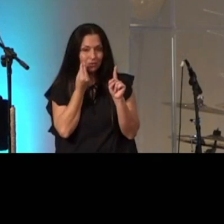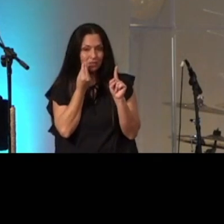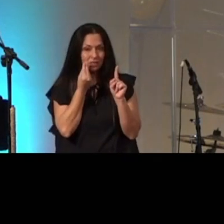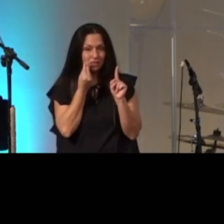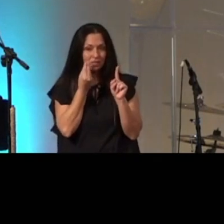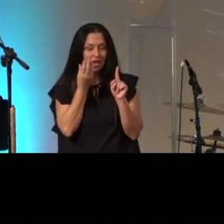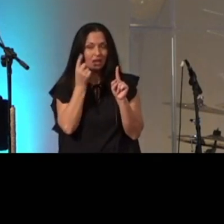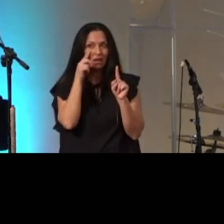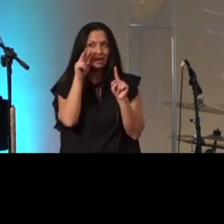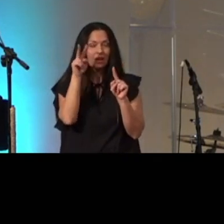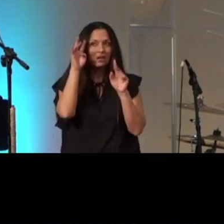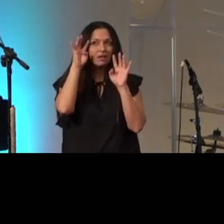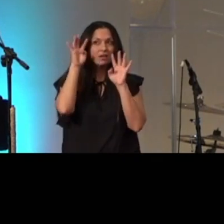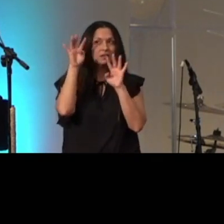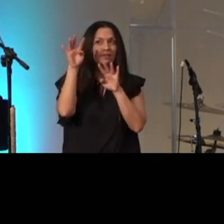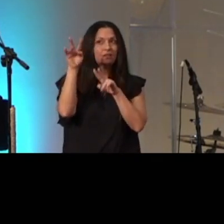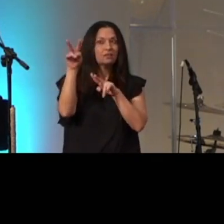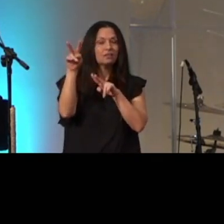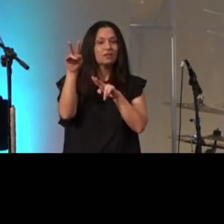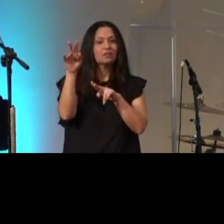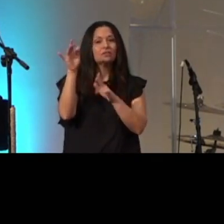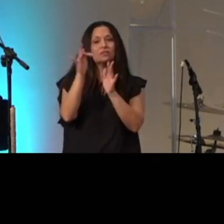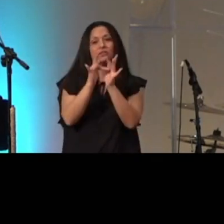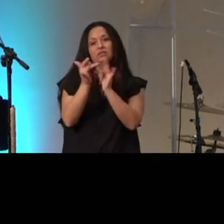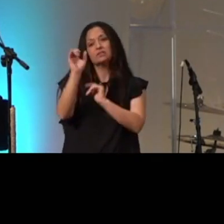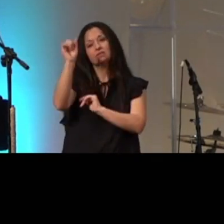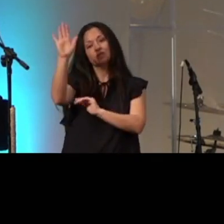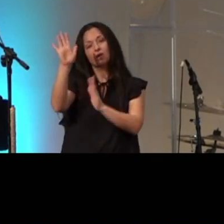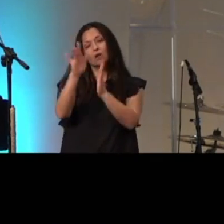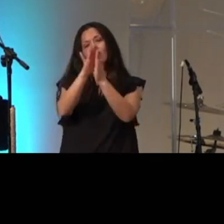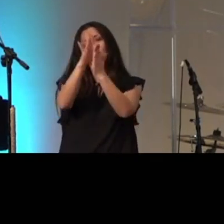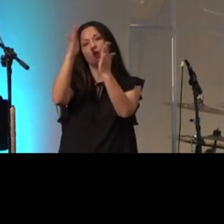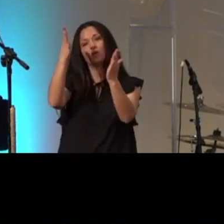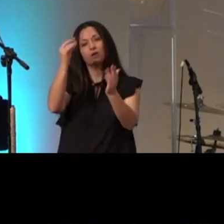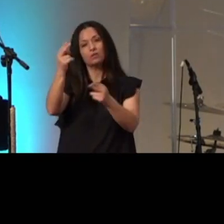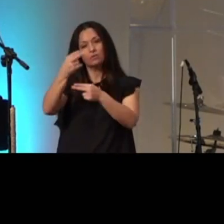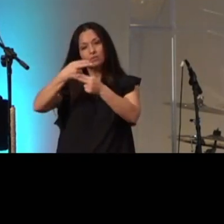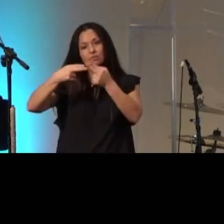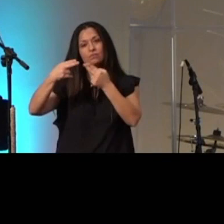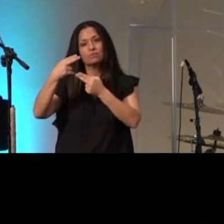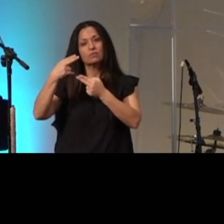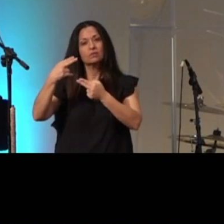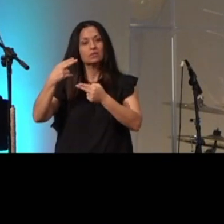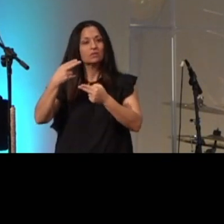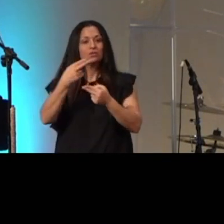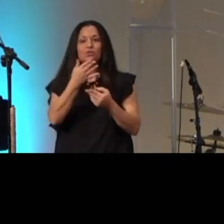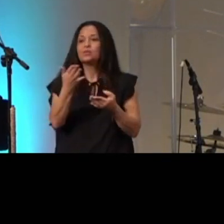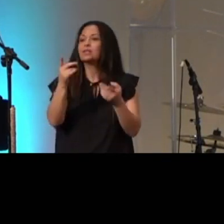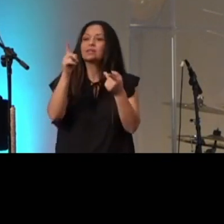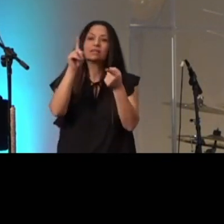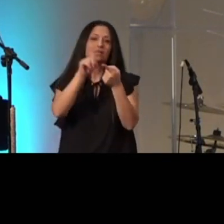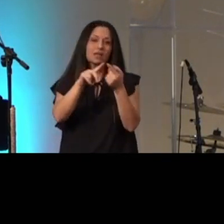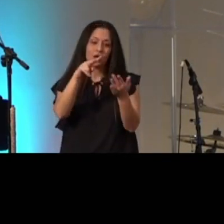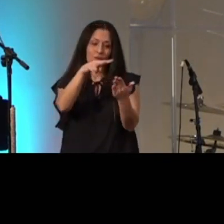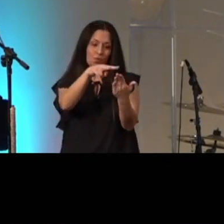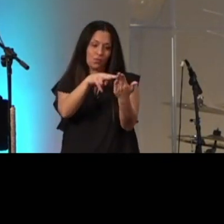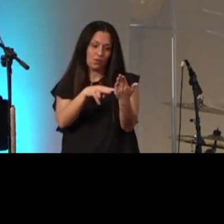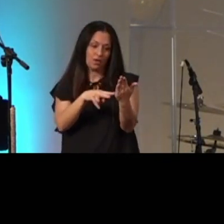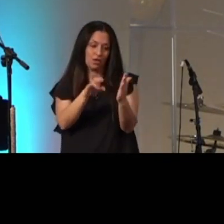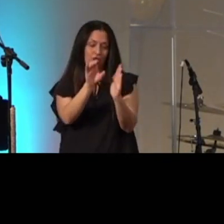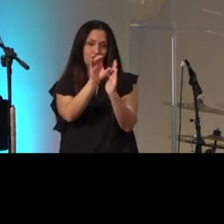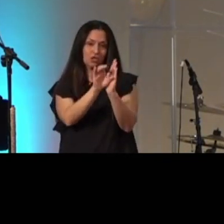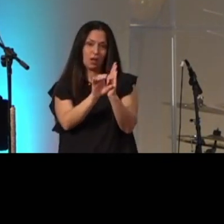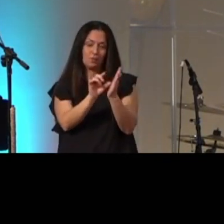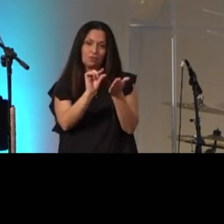and marvel at Jesus's glory and holiness you cannot read a chapter of scripture